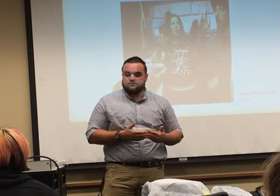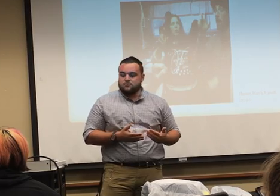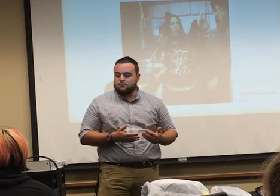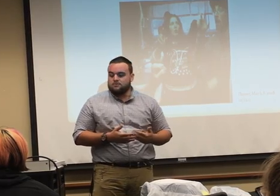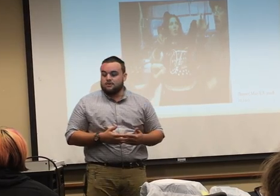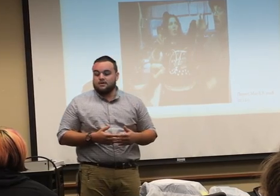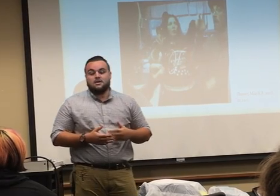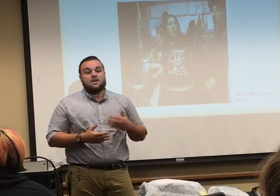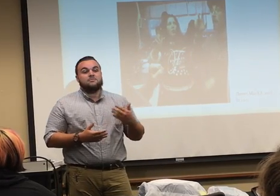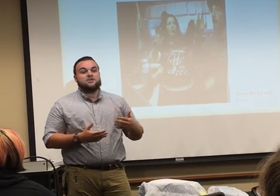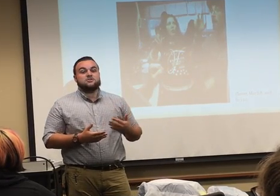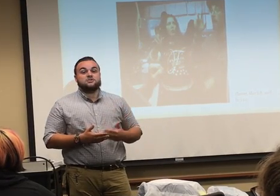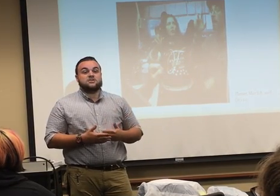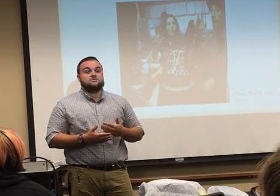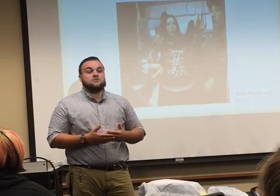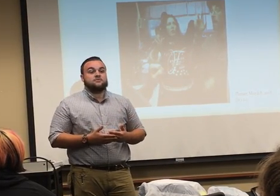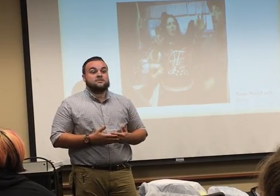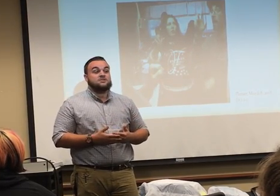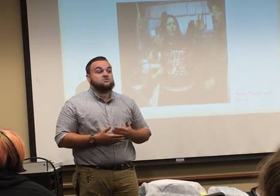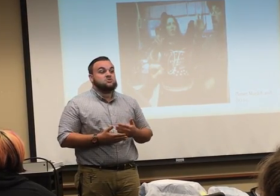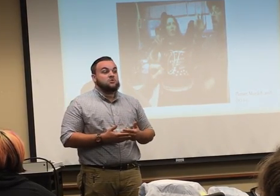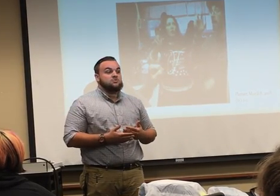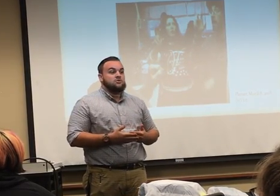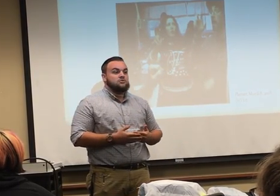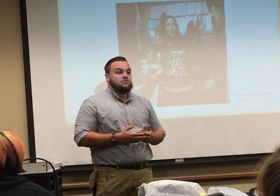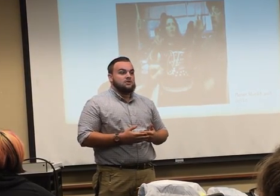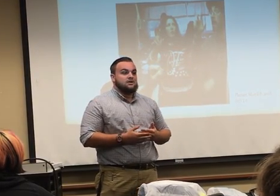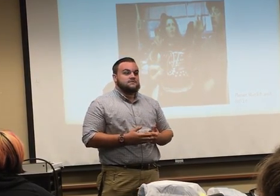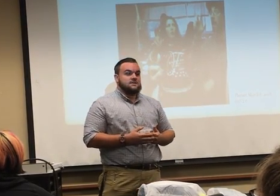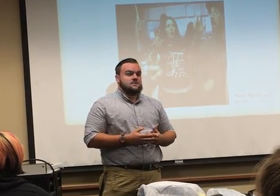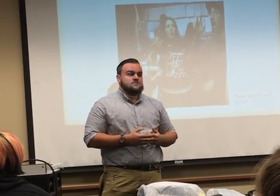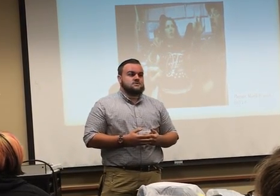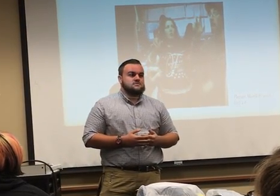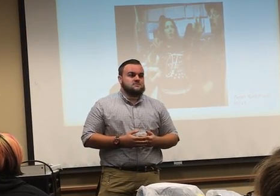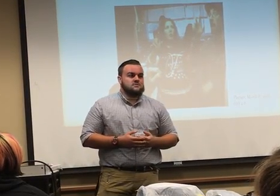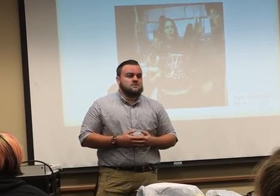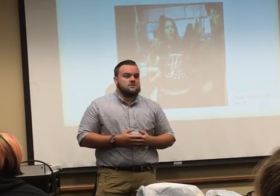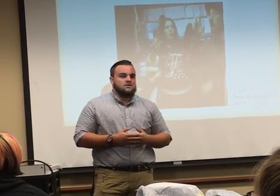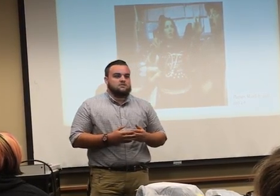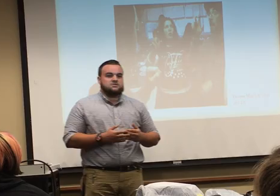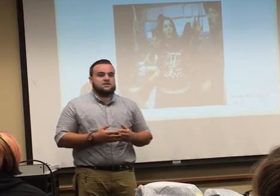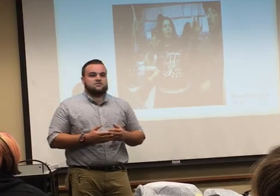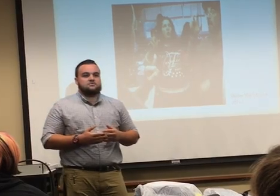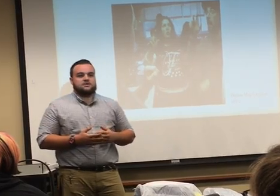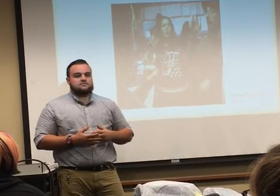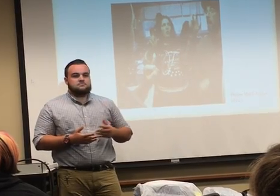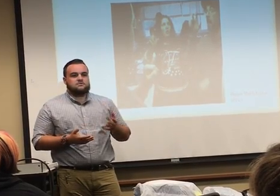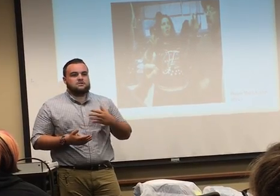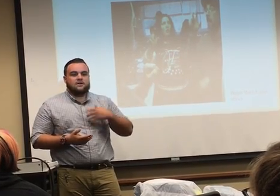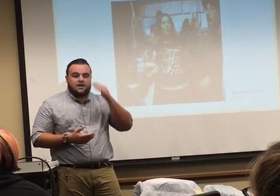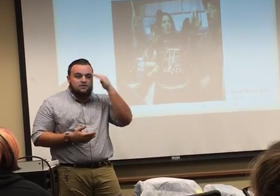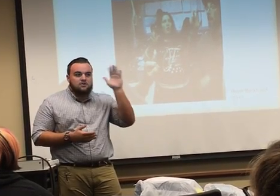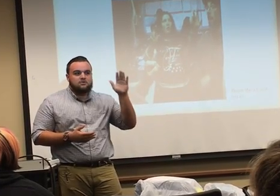formal. And make sure that you tell them up front that you don't know a lot of sign language. So, just tell them, like, you know, I don't know